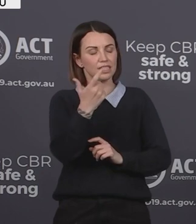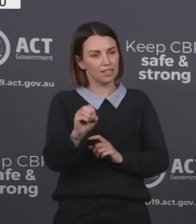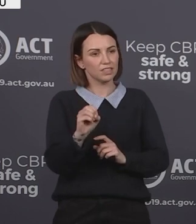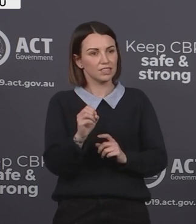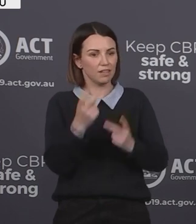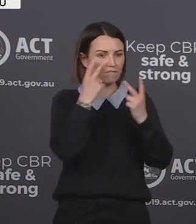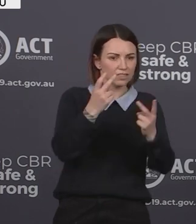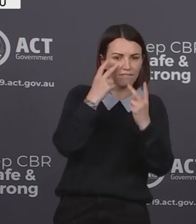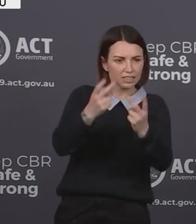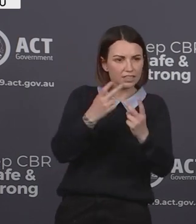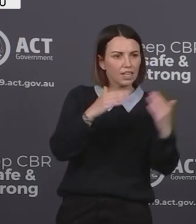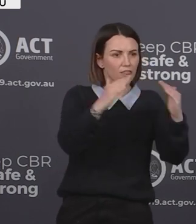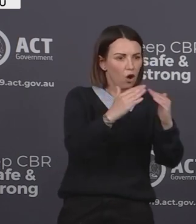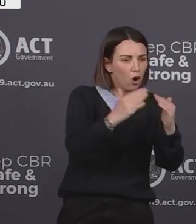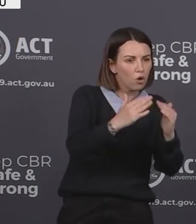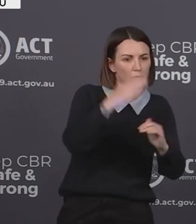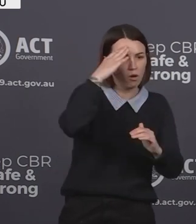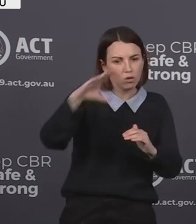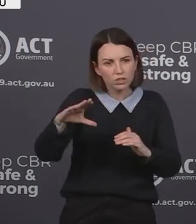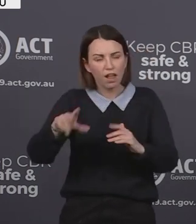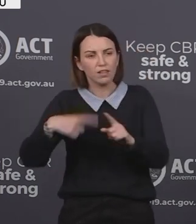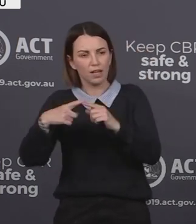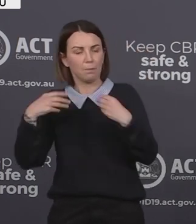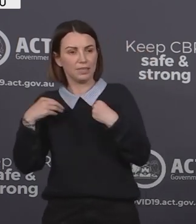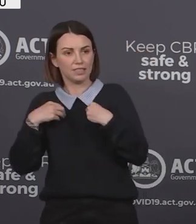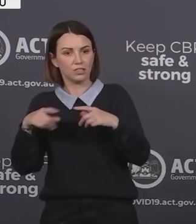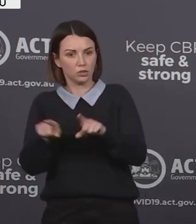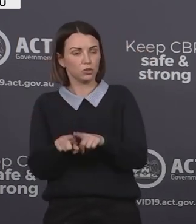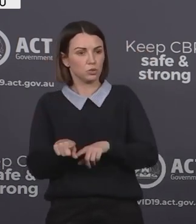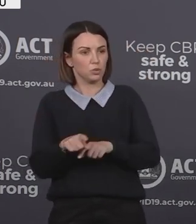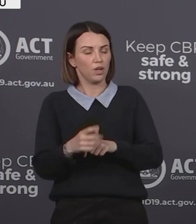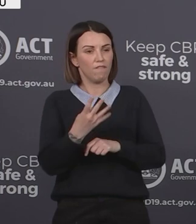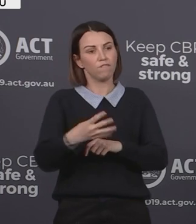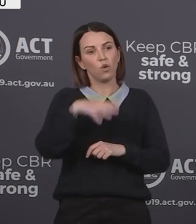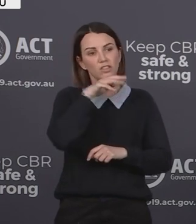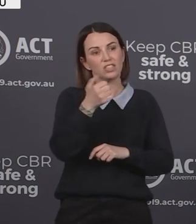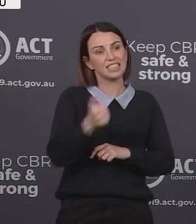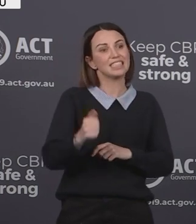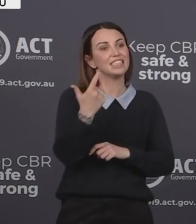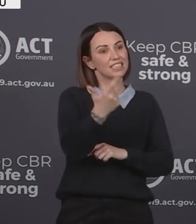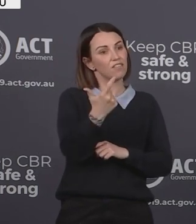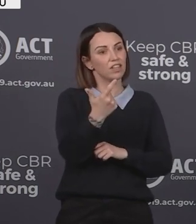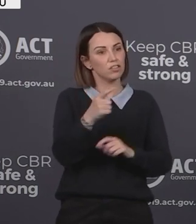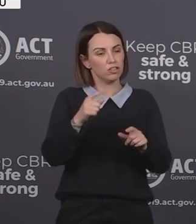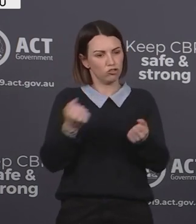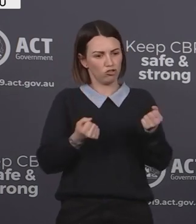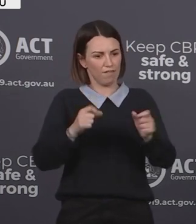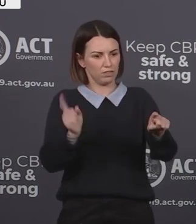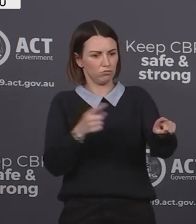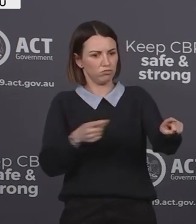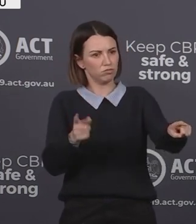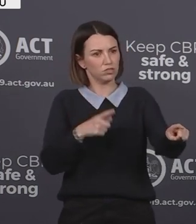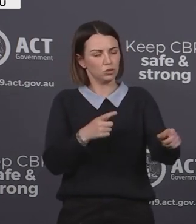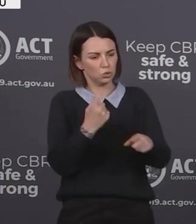of homes, hotels and businesses, and stopped 467 drivers to speak with them about the current health